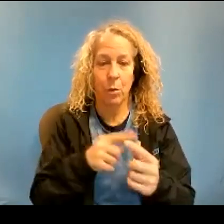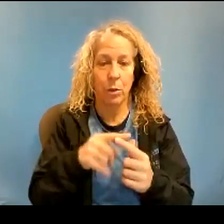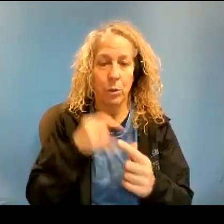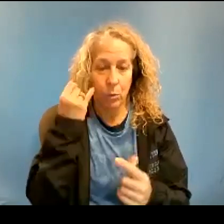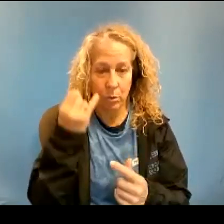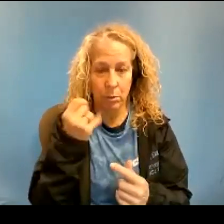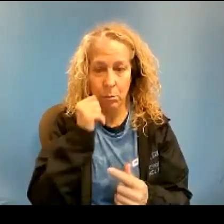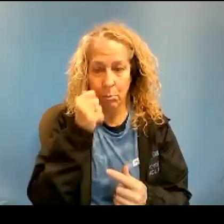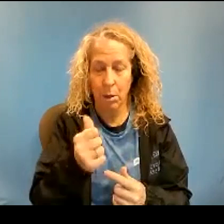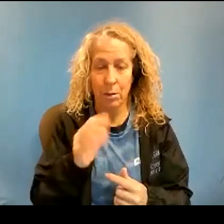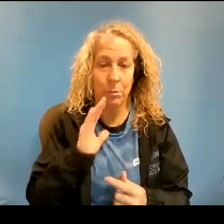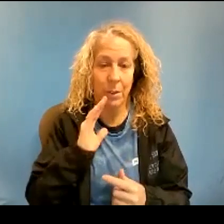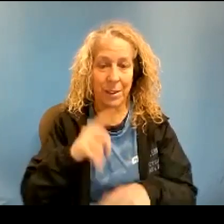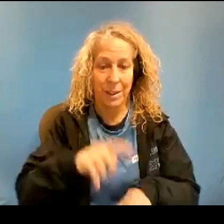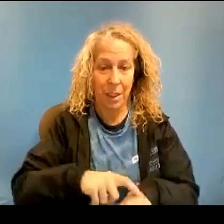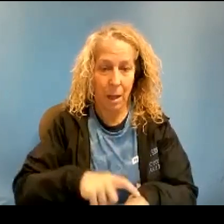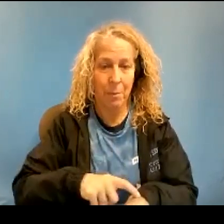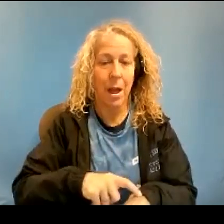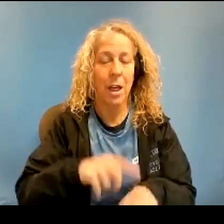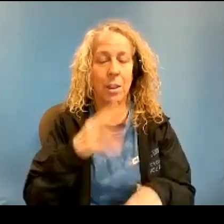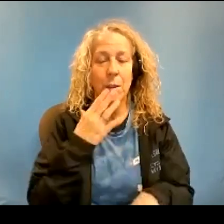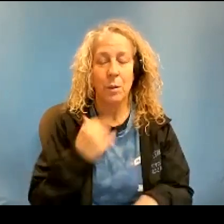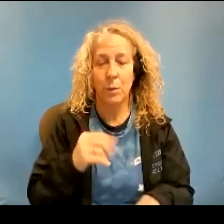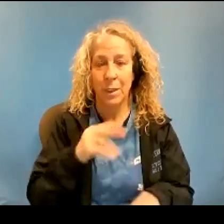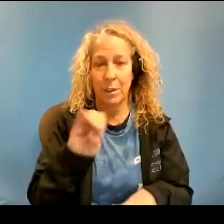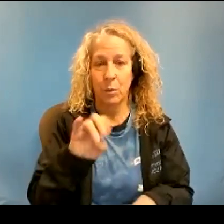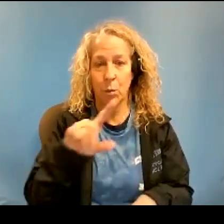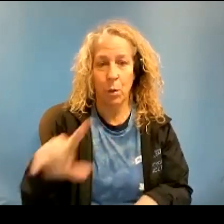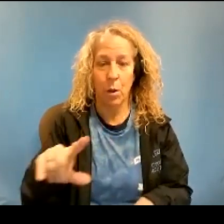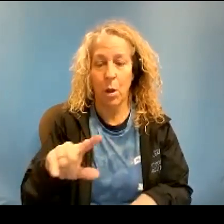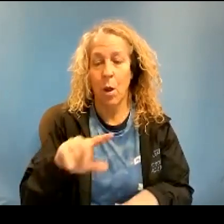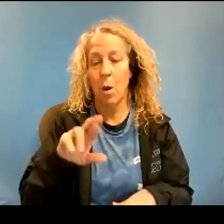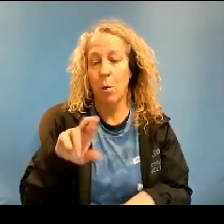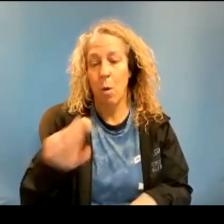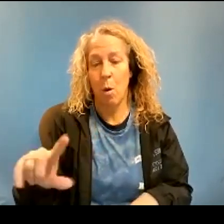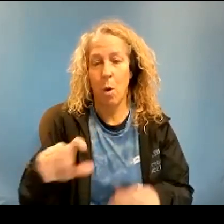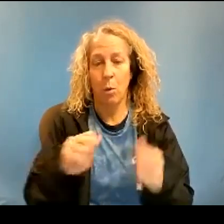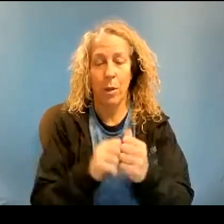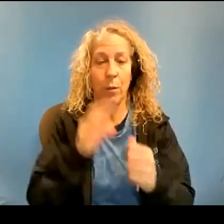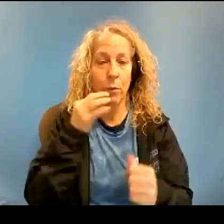Tomorrow's breakfast will also be sweet swirl roll and fruit or juice.